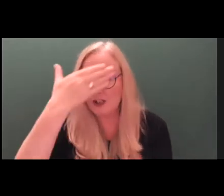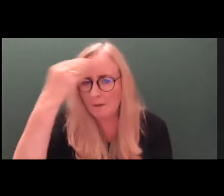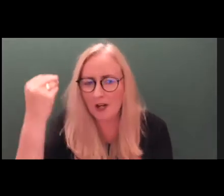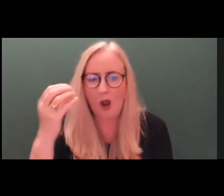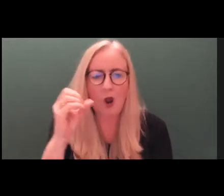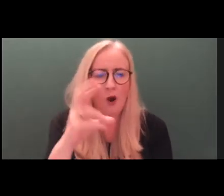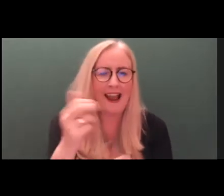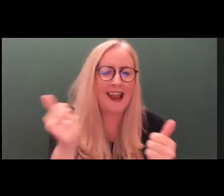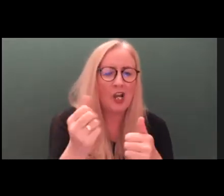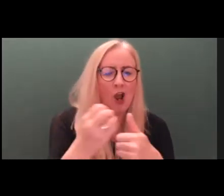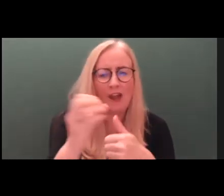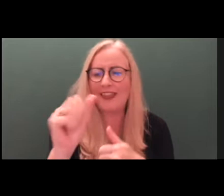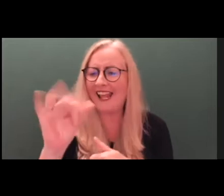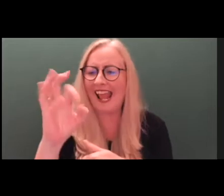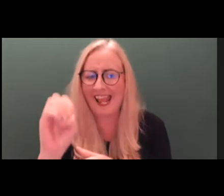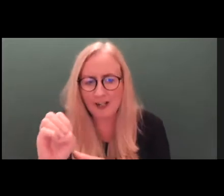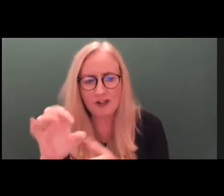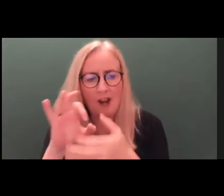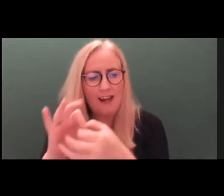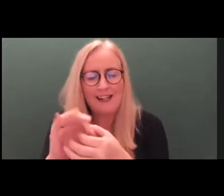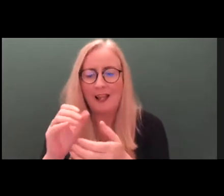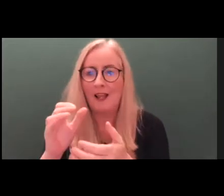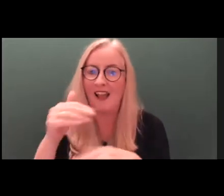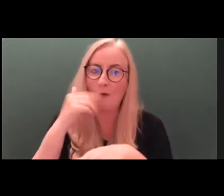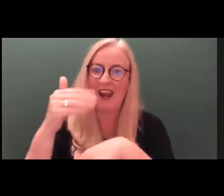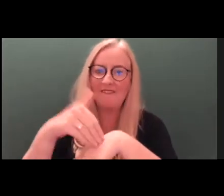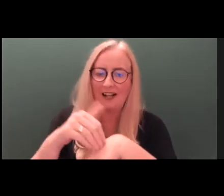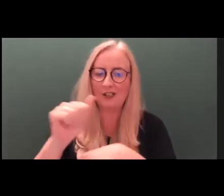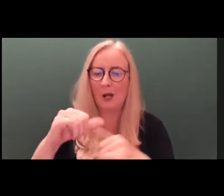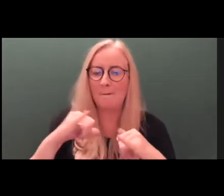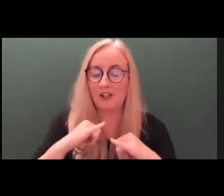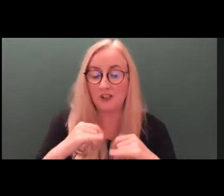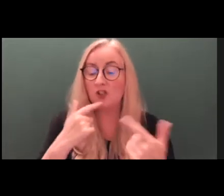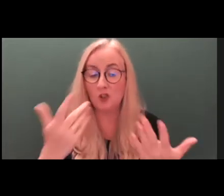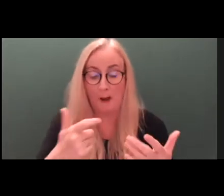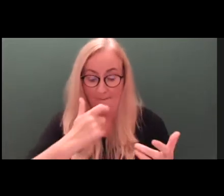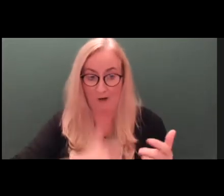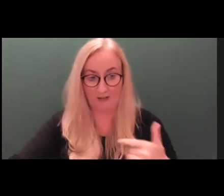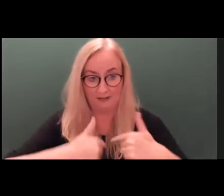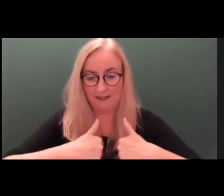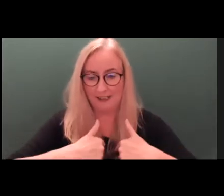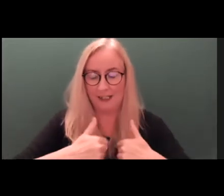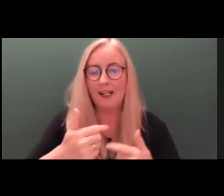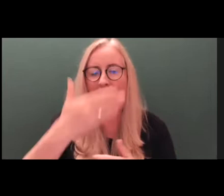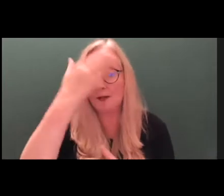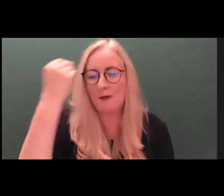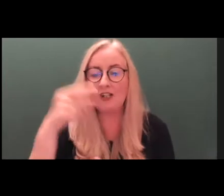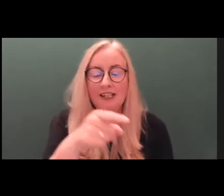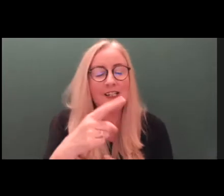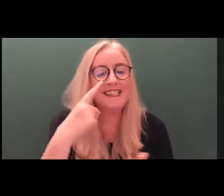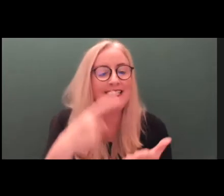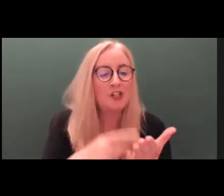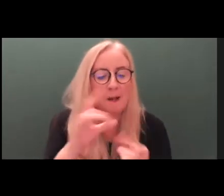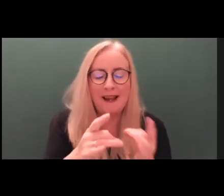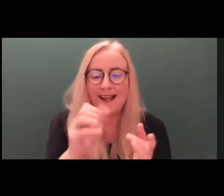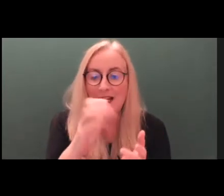conditions that might affect their capacity? Well, as a person living with dementia, the Assisted Decision-Making Act in Ireland means